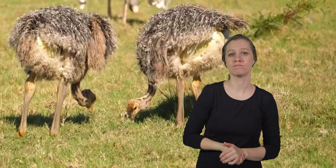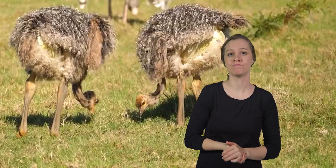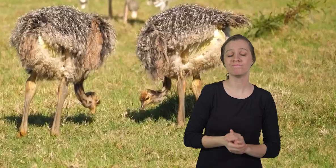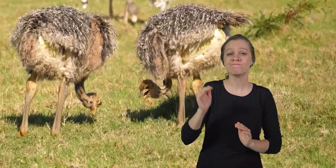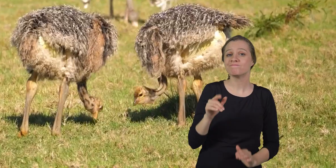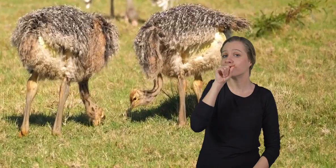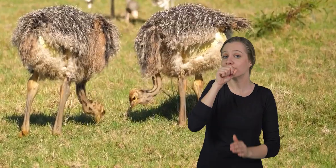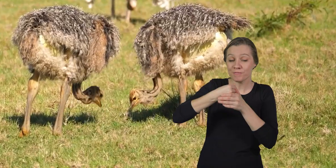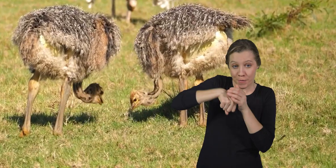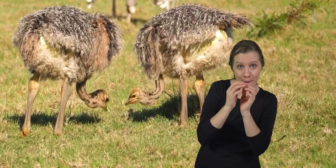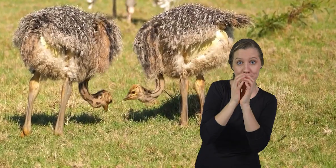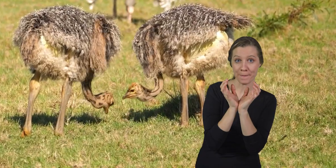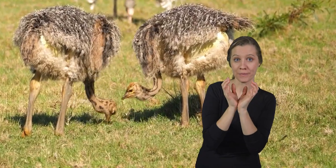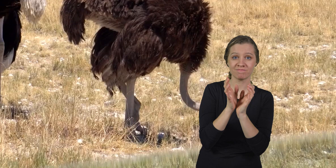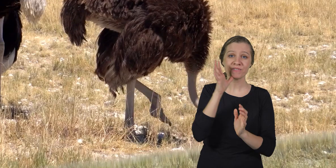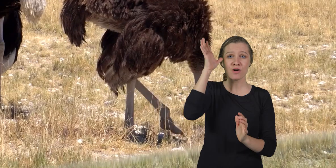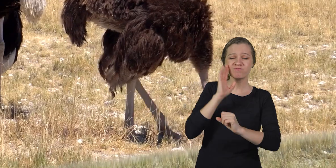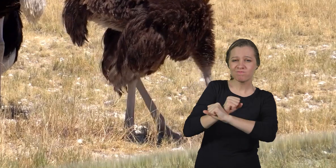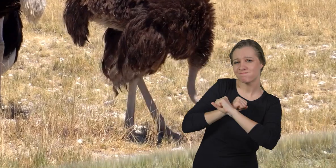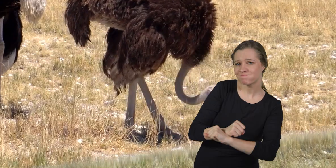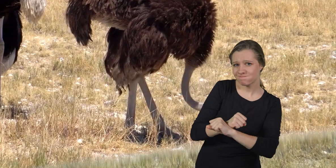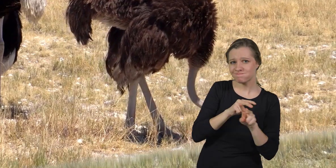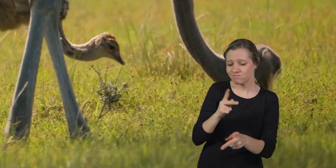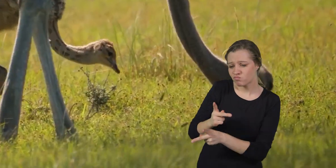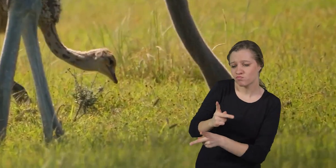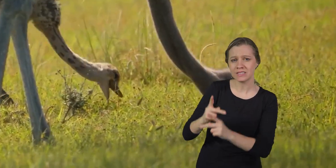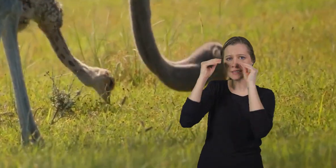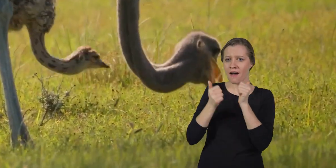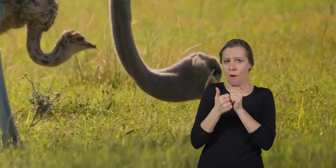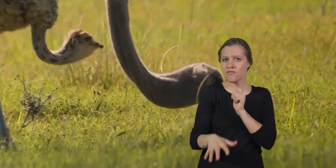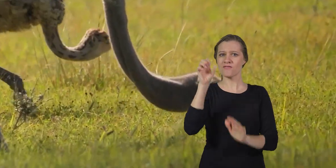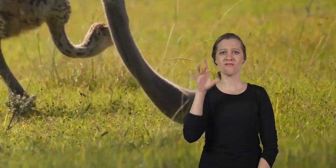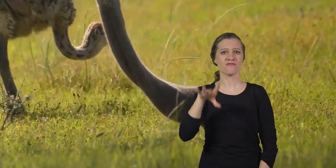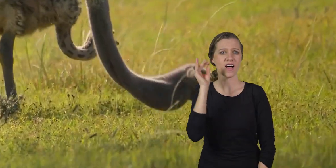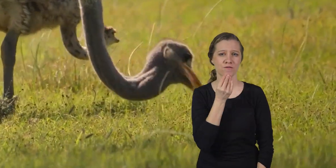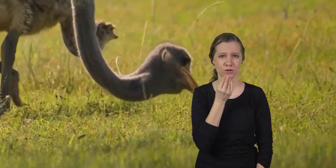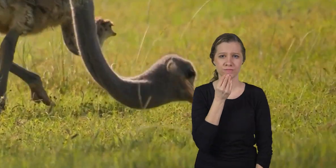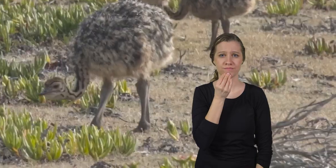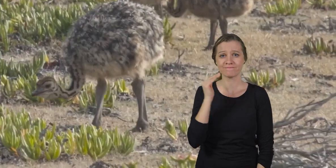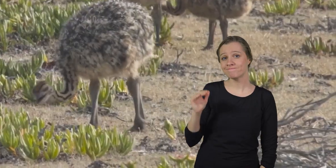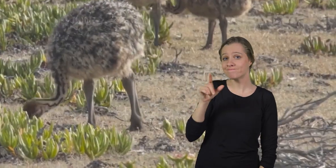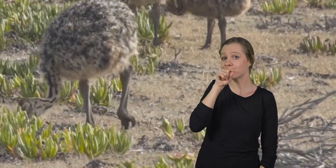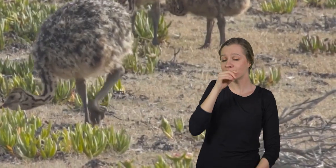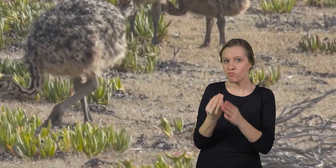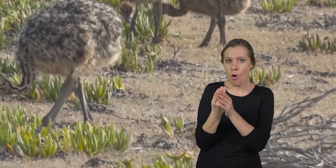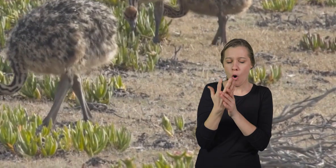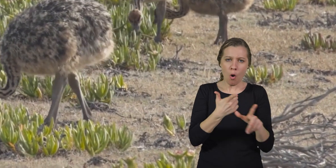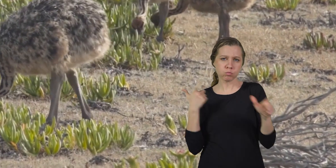Once the chicks are born, the parents protect them and teach them how to find food. The chicks grow quickly and can